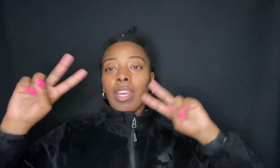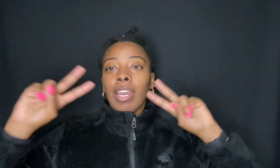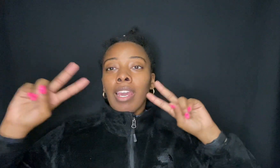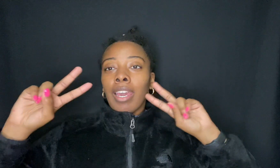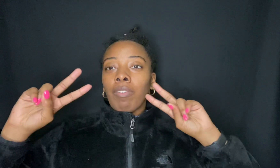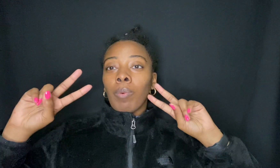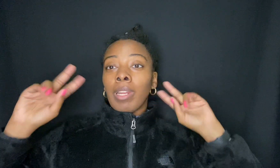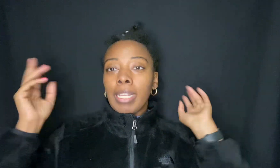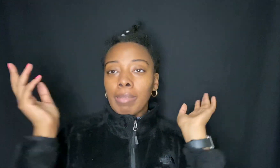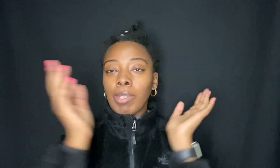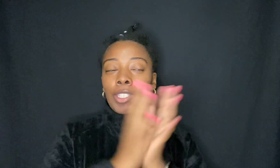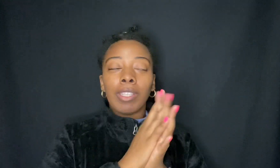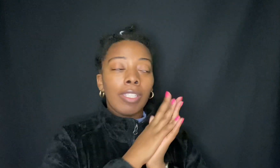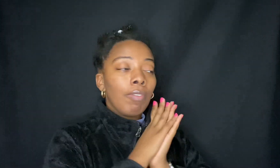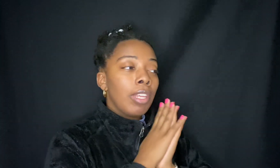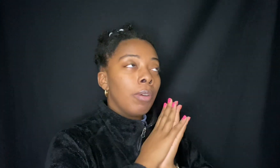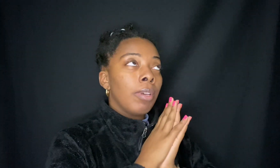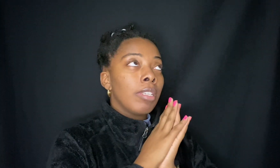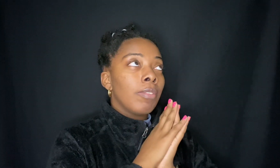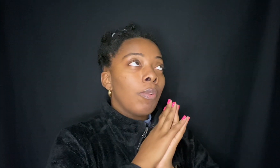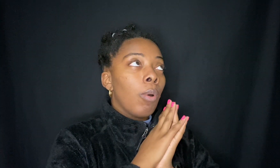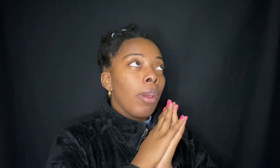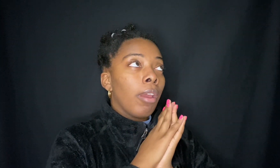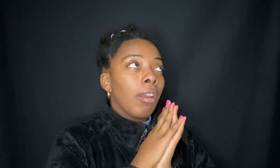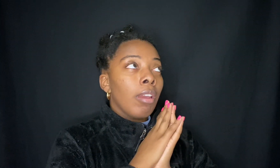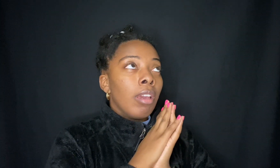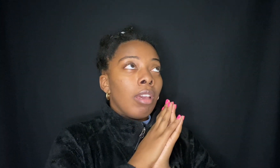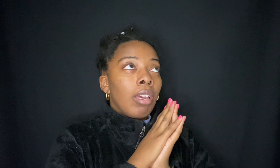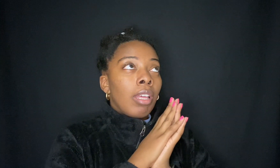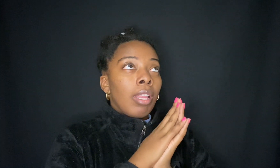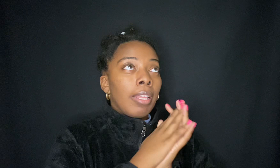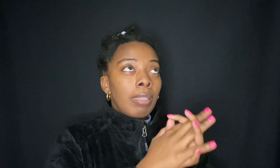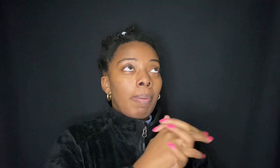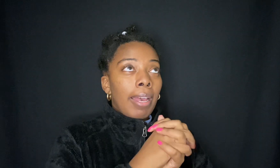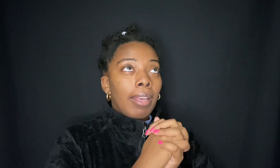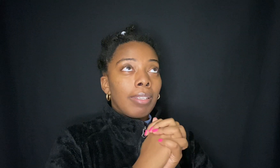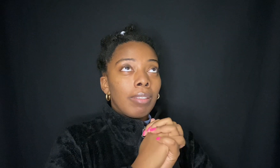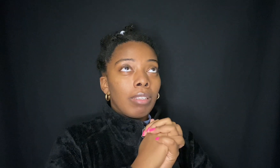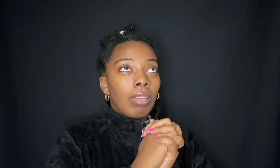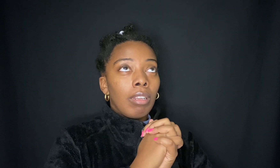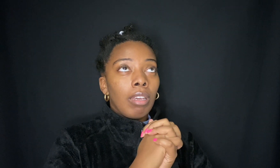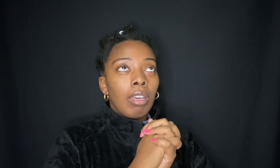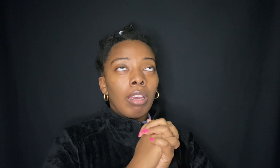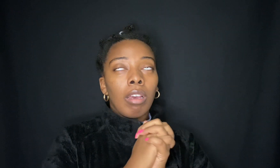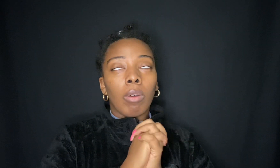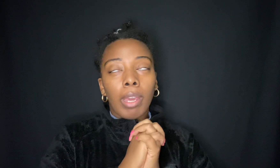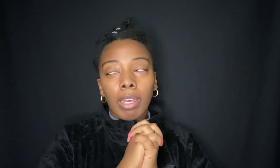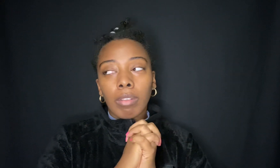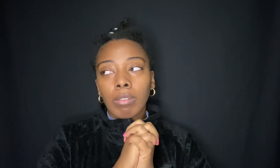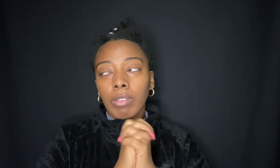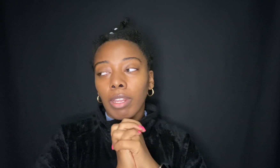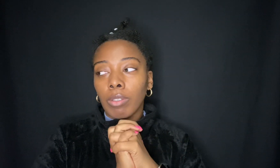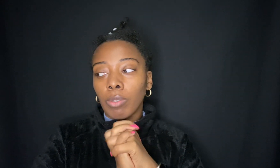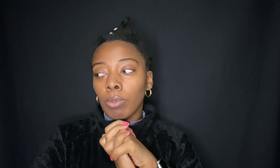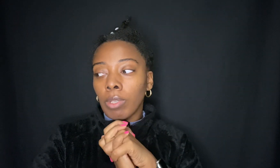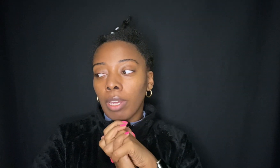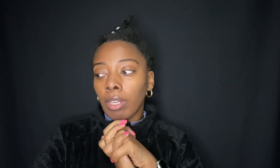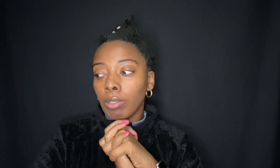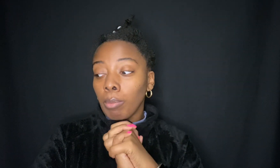hey everyone it's mish this video is for this past sunday okay today's tuesday it's gonna be